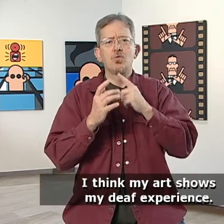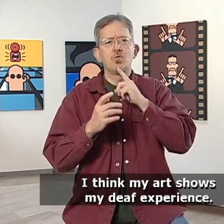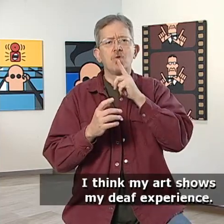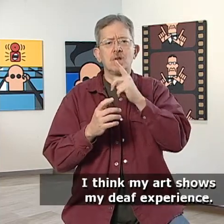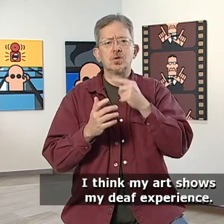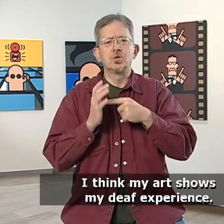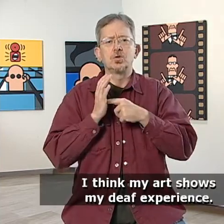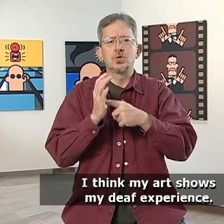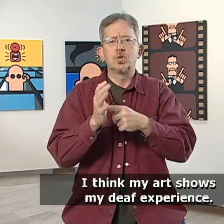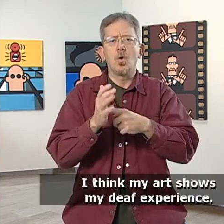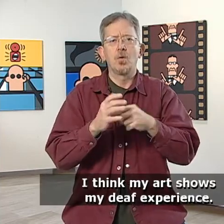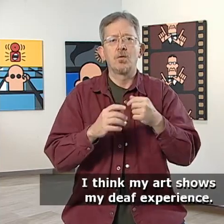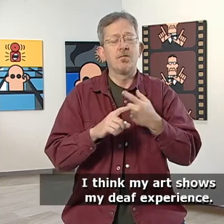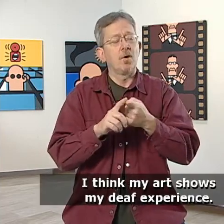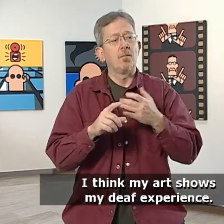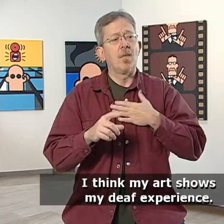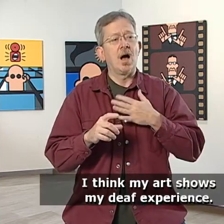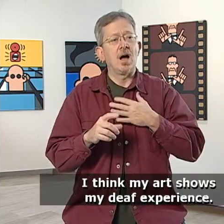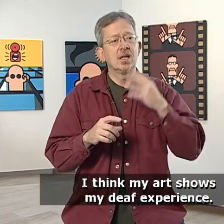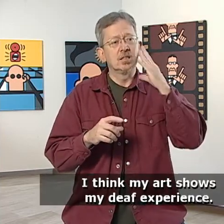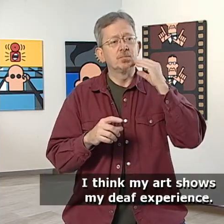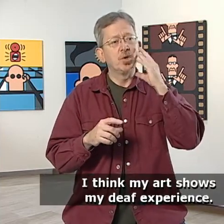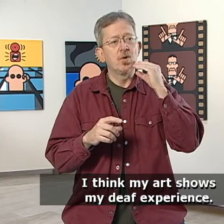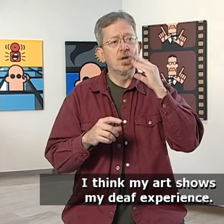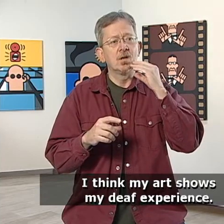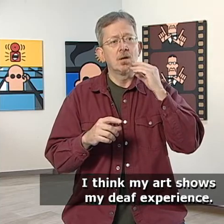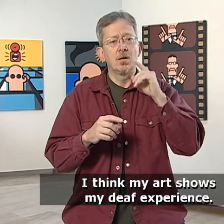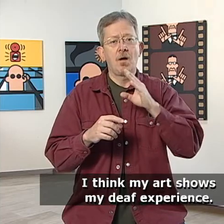I think my art shows my deaf experience.